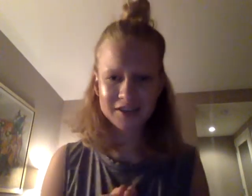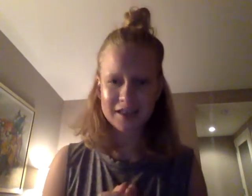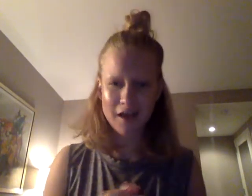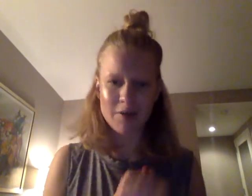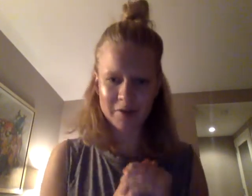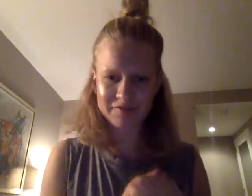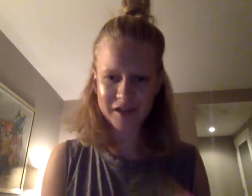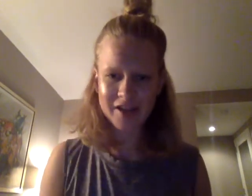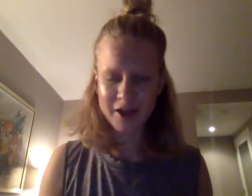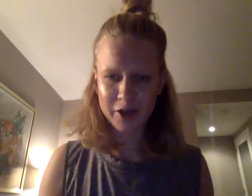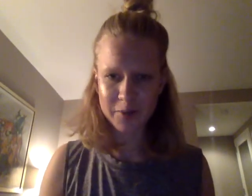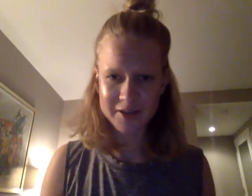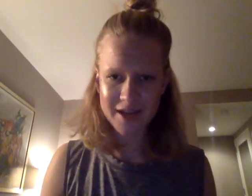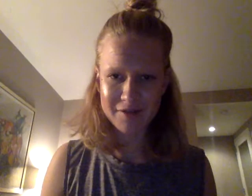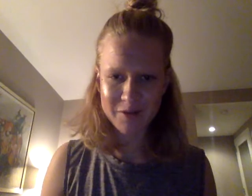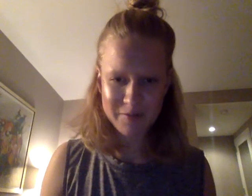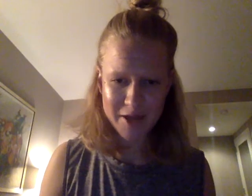and hopefully you will dive in with me.